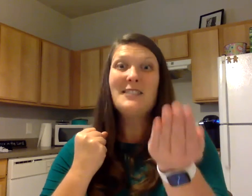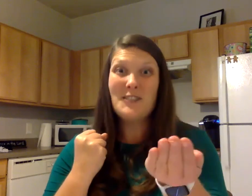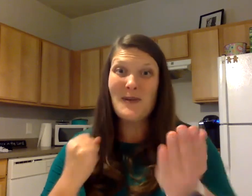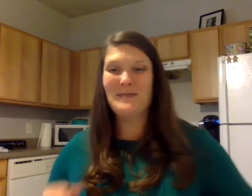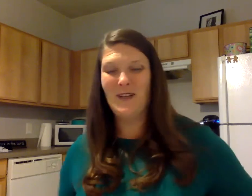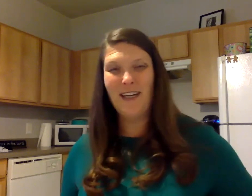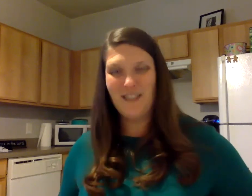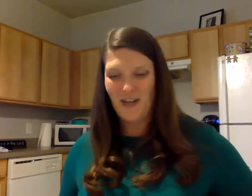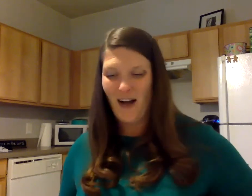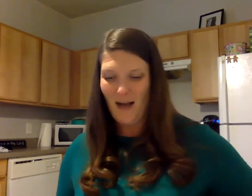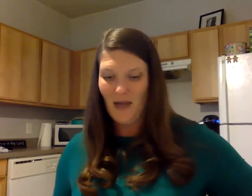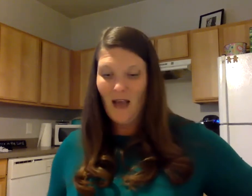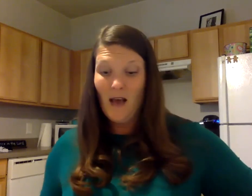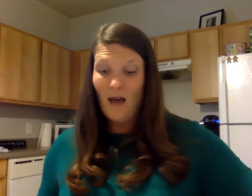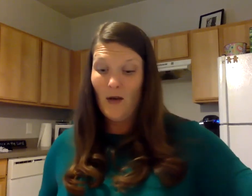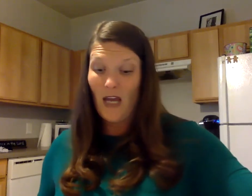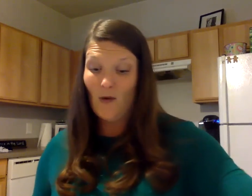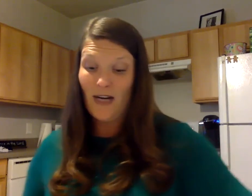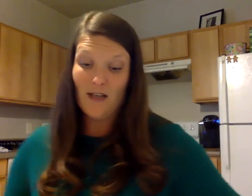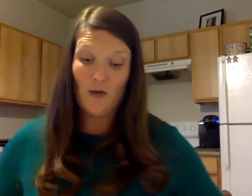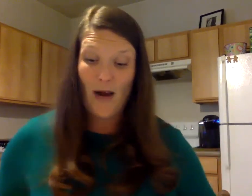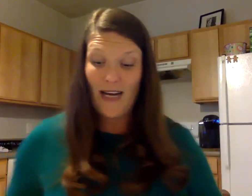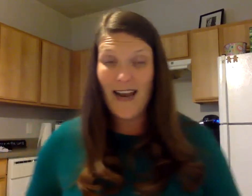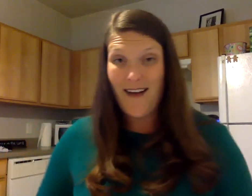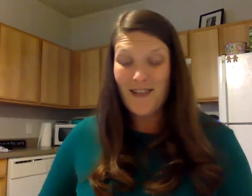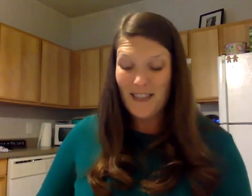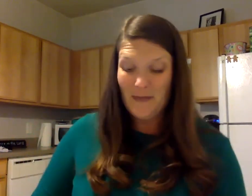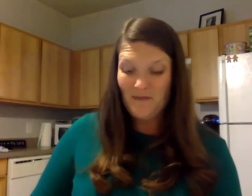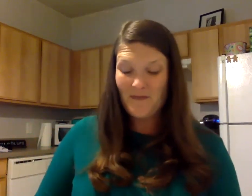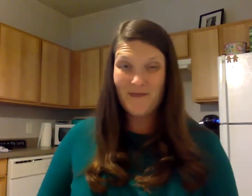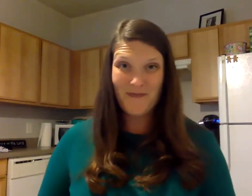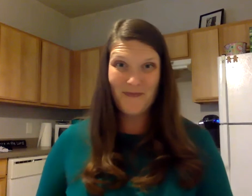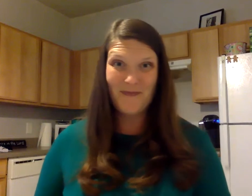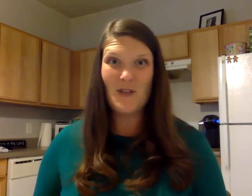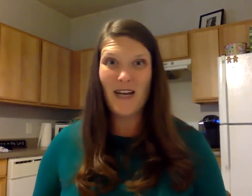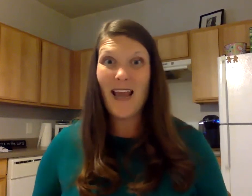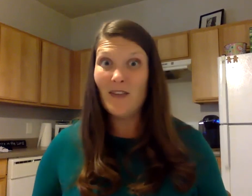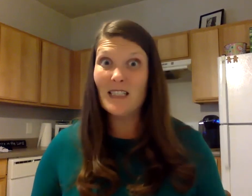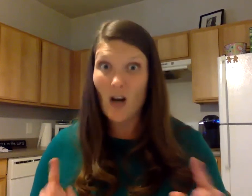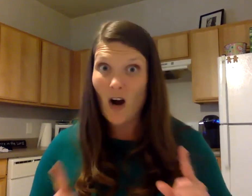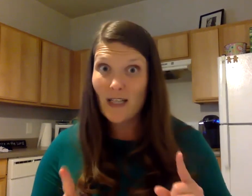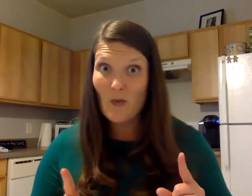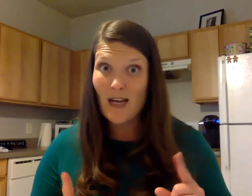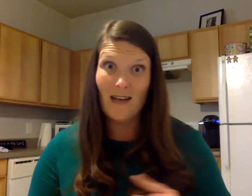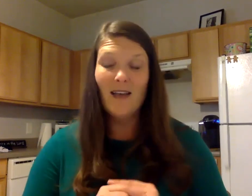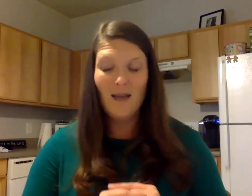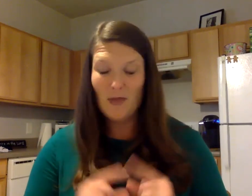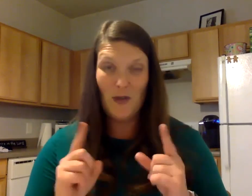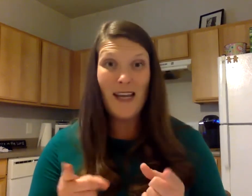Storm. Good job. Okay. You ready to trade it out? Trade out. This is our hardest one. But you're getting